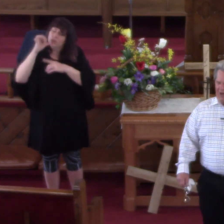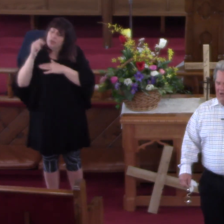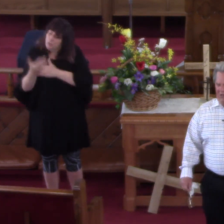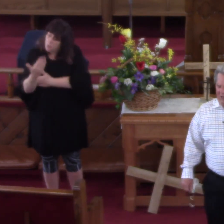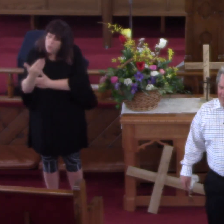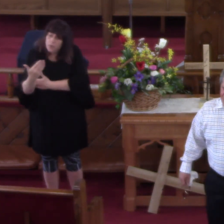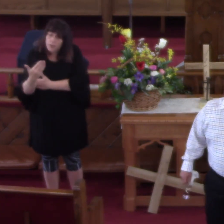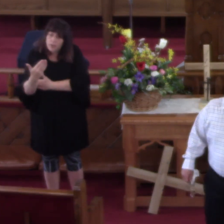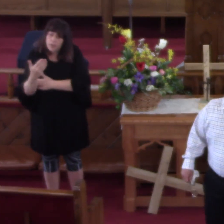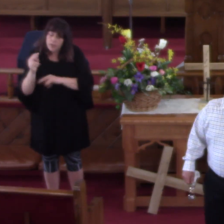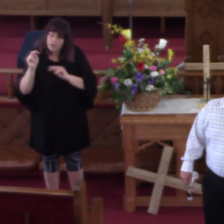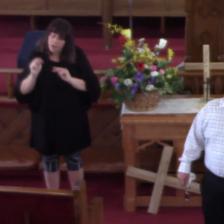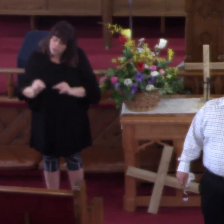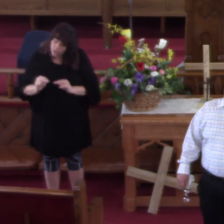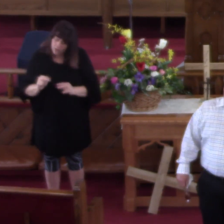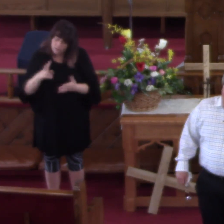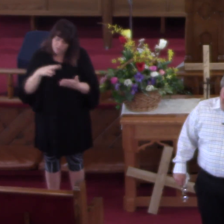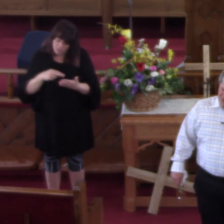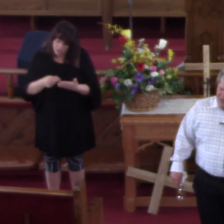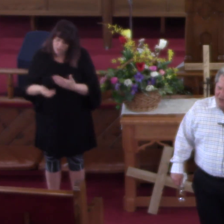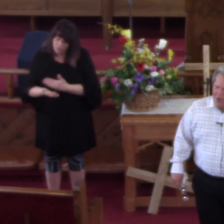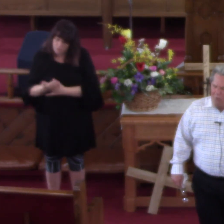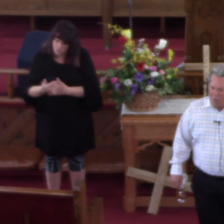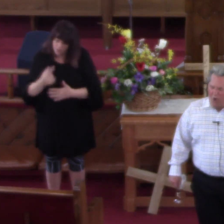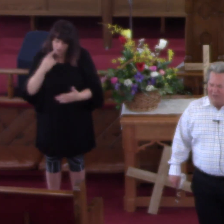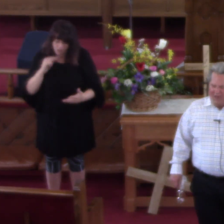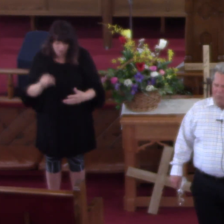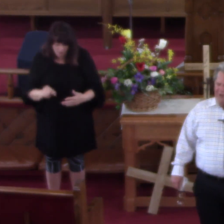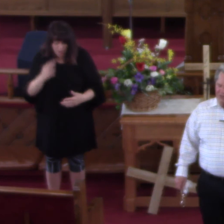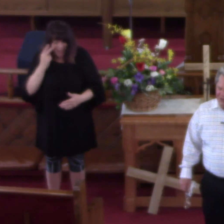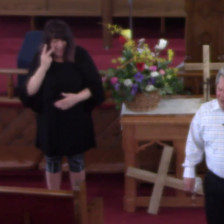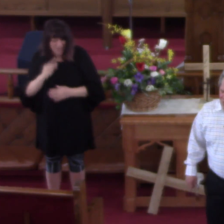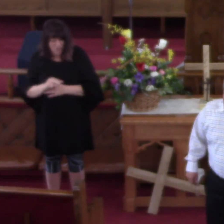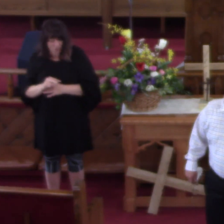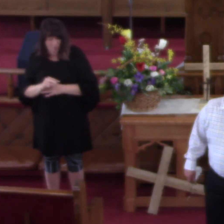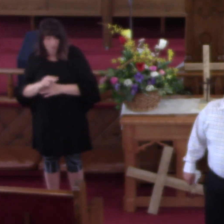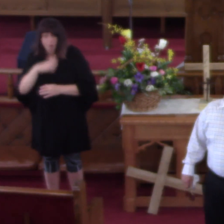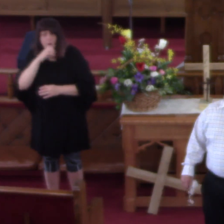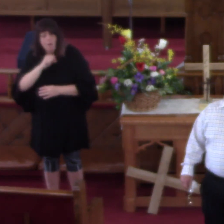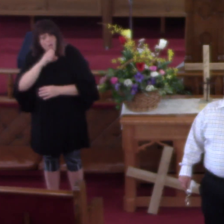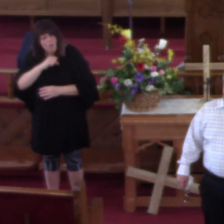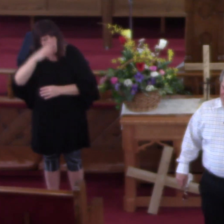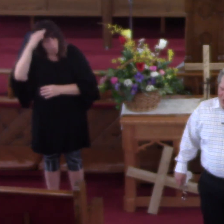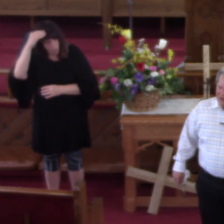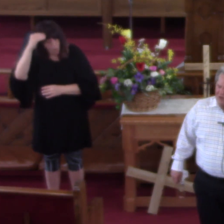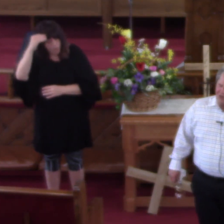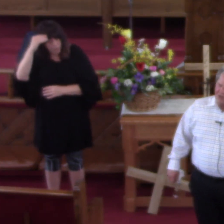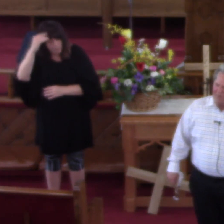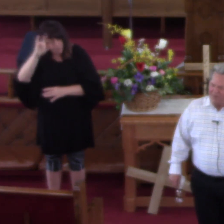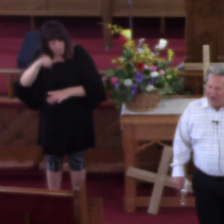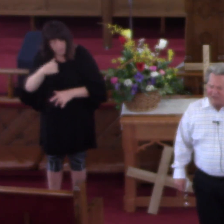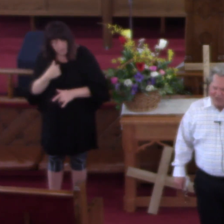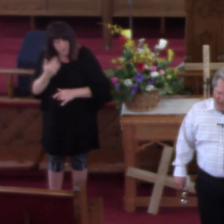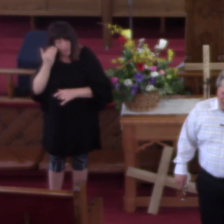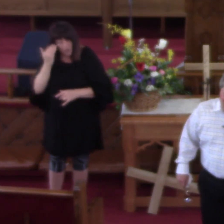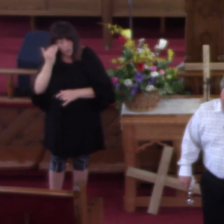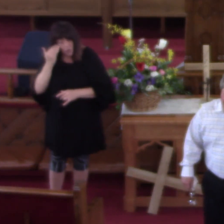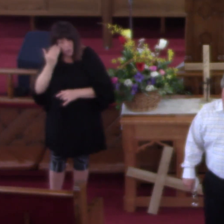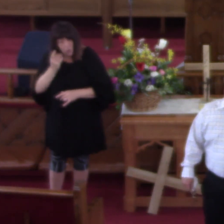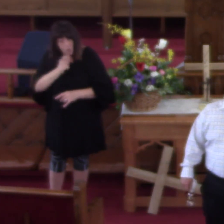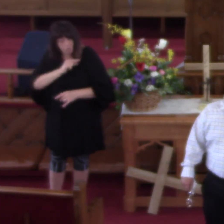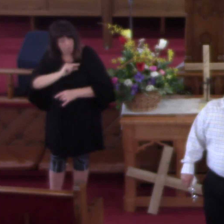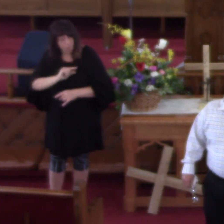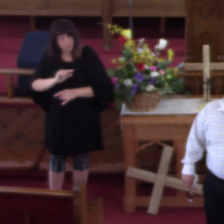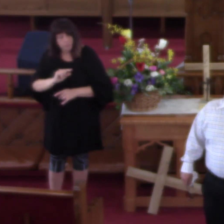As I Looked At That Prodigal Son I Seen An Boy That Once Knew Of The Graciousness Of God's House